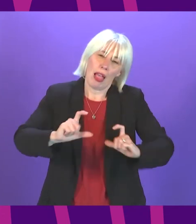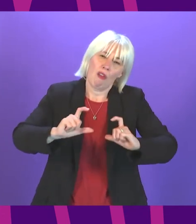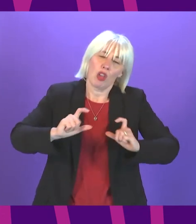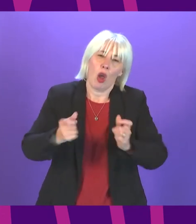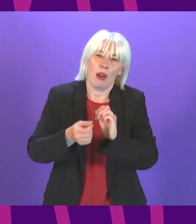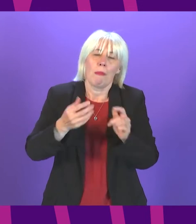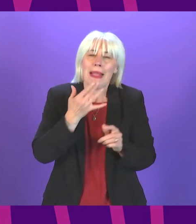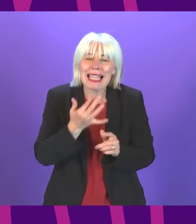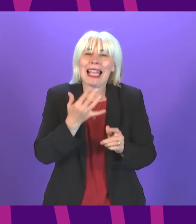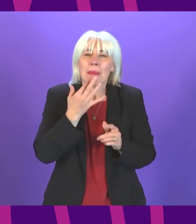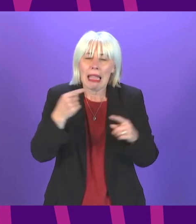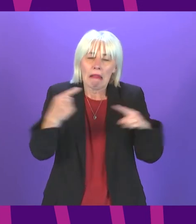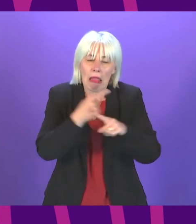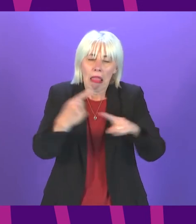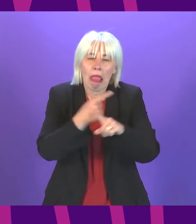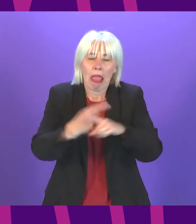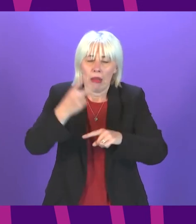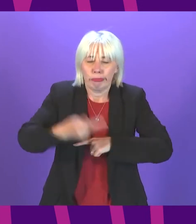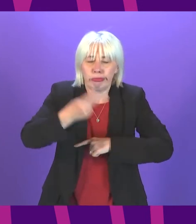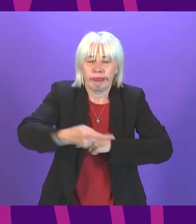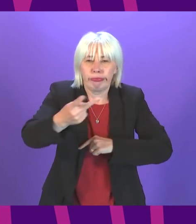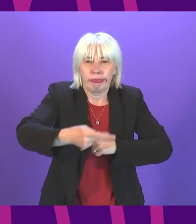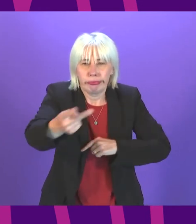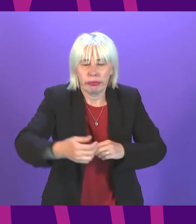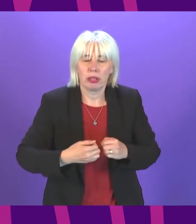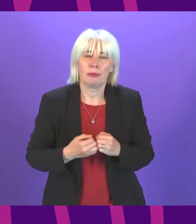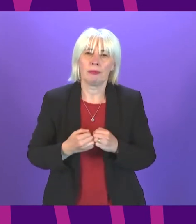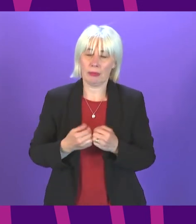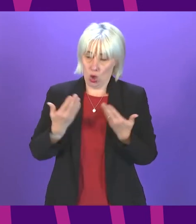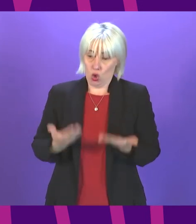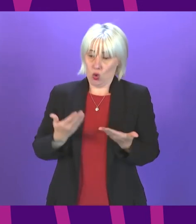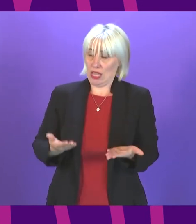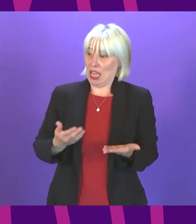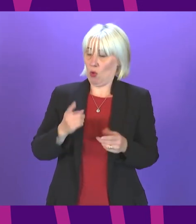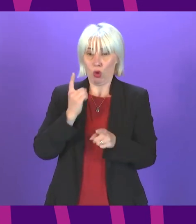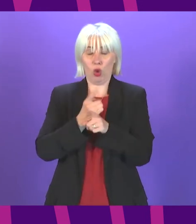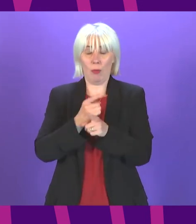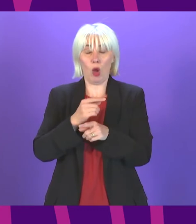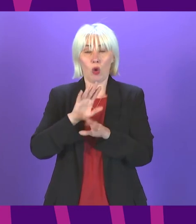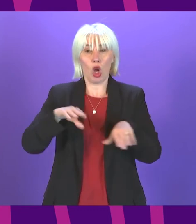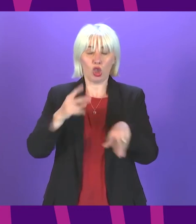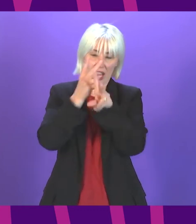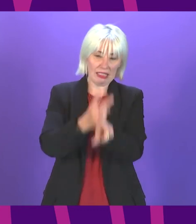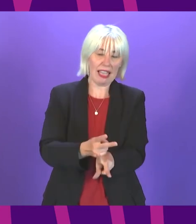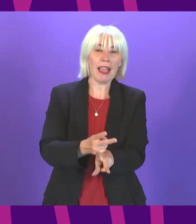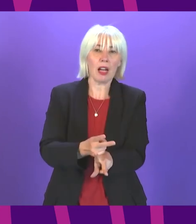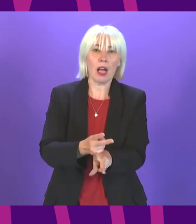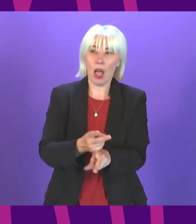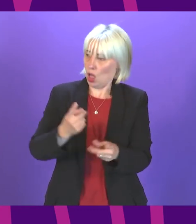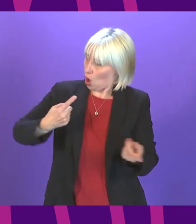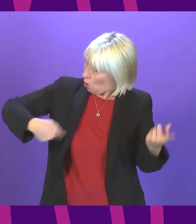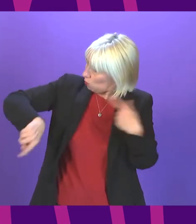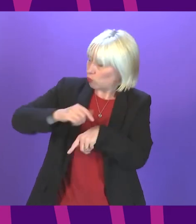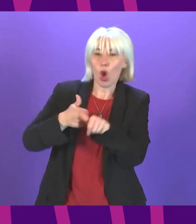and over again we see this today in terms of today's announcement on childcare it's something we on these benches